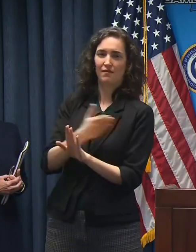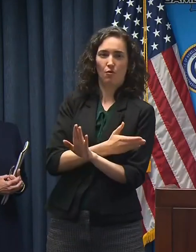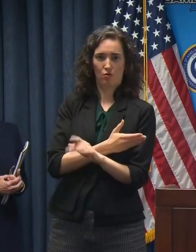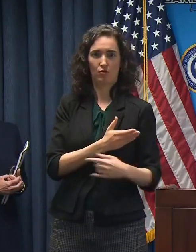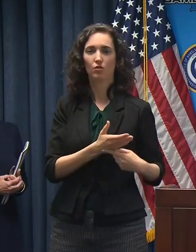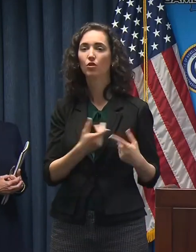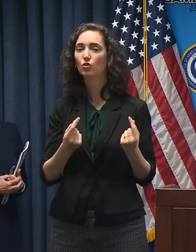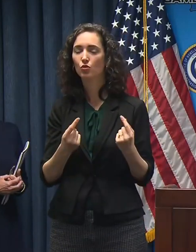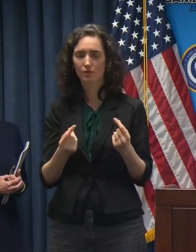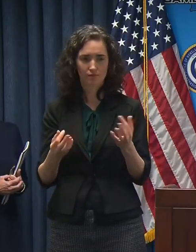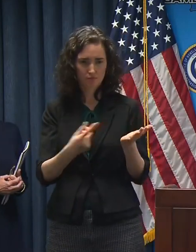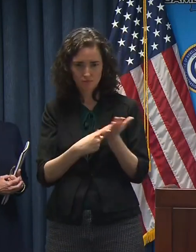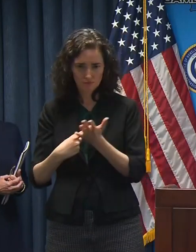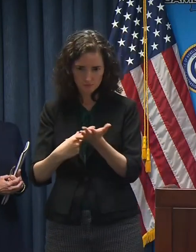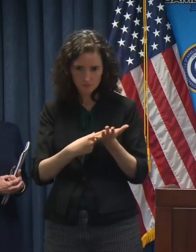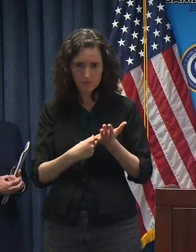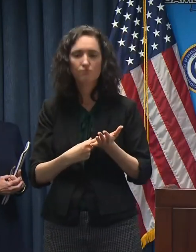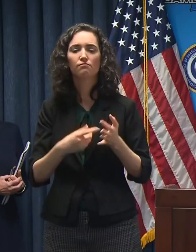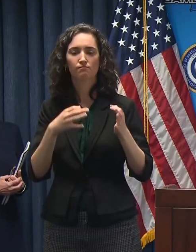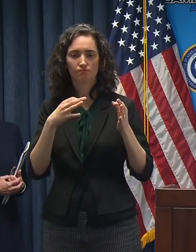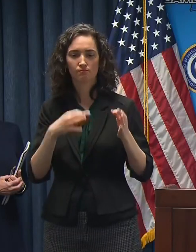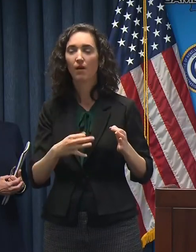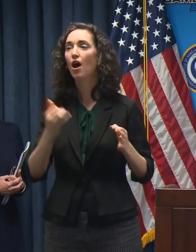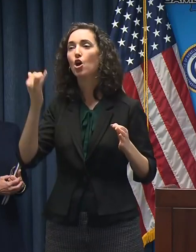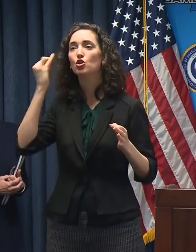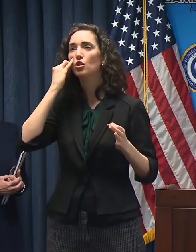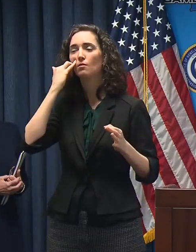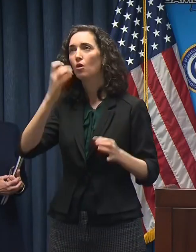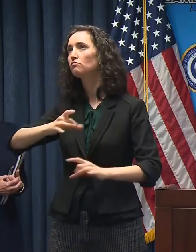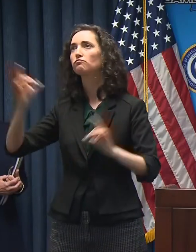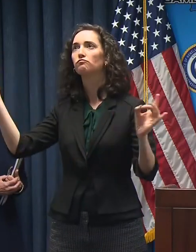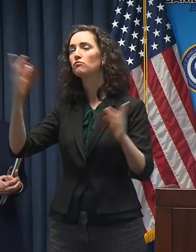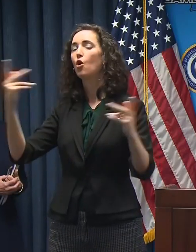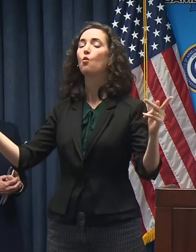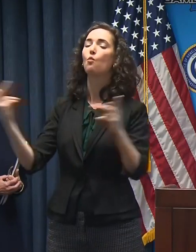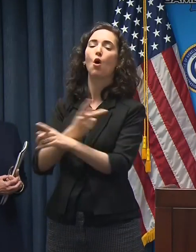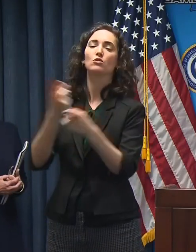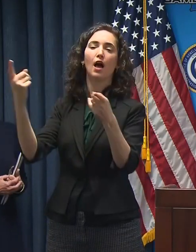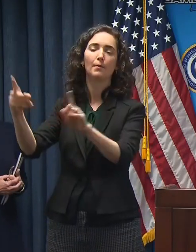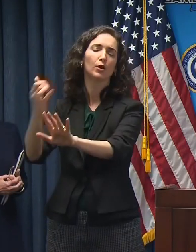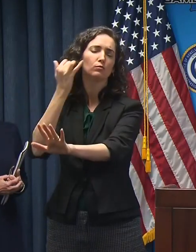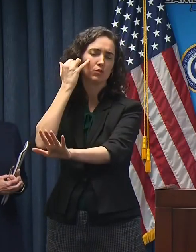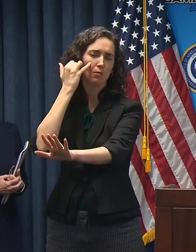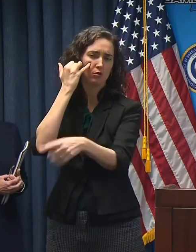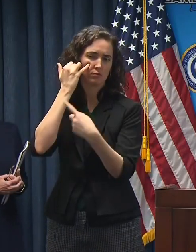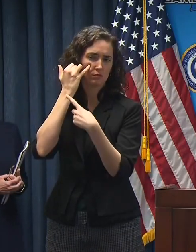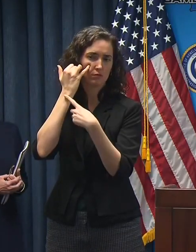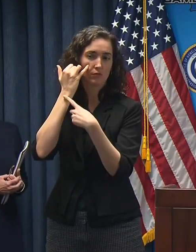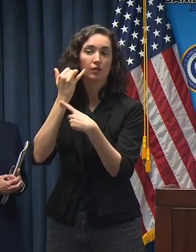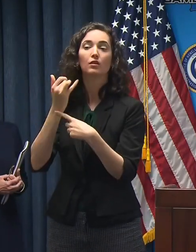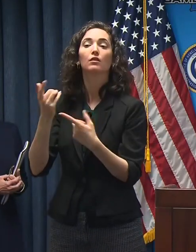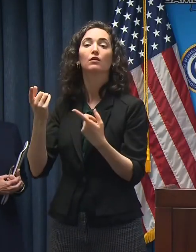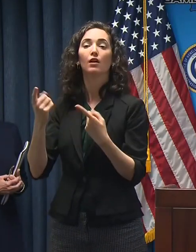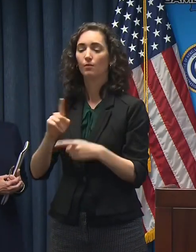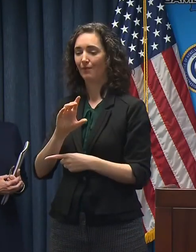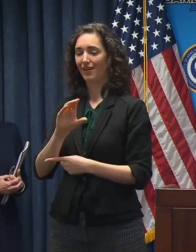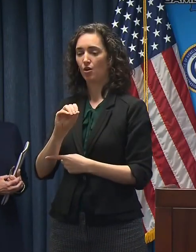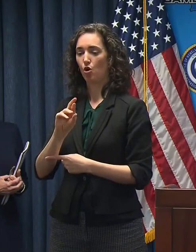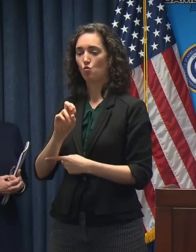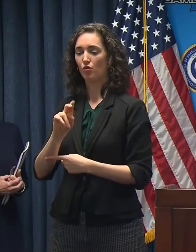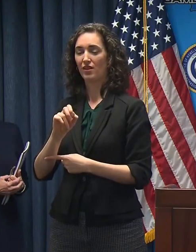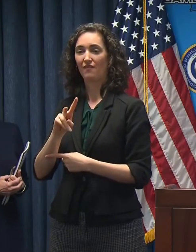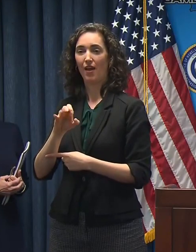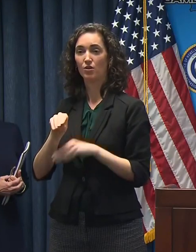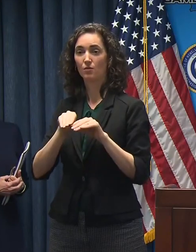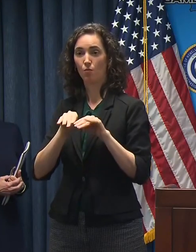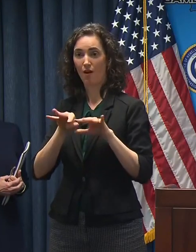able to determine that under basically what is a worst-case scenario, the coronavirus spread and its impact could